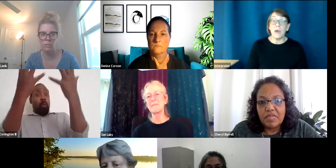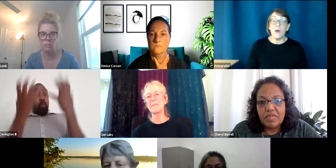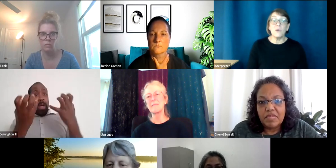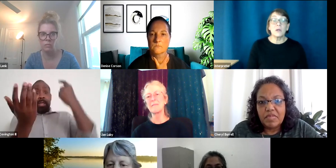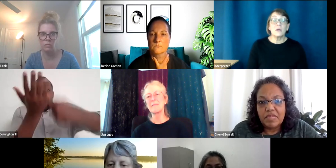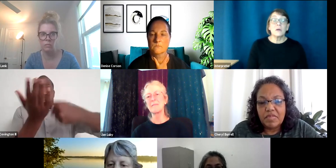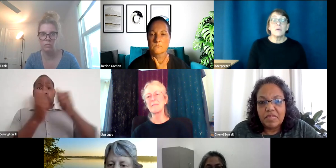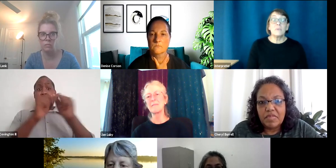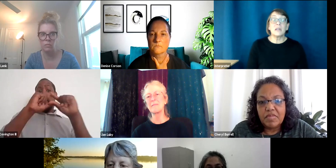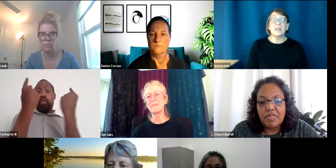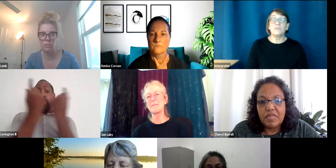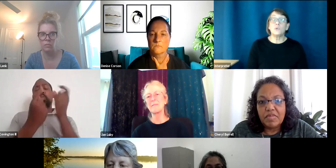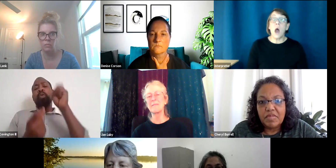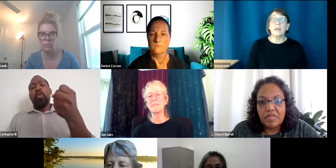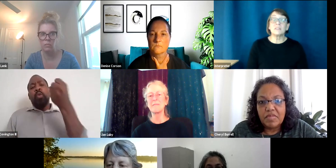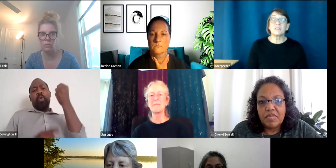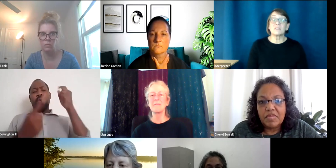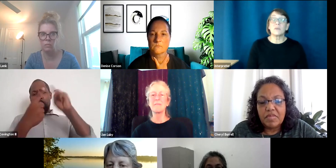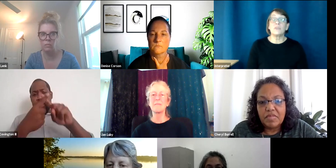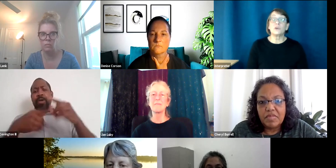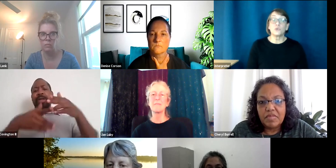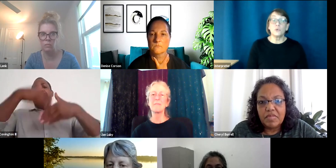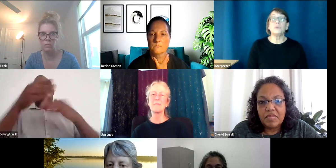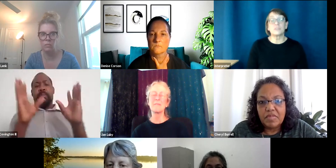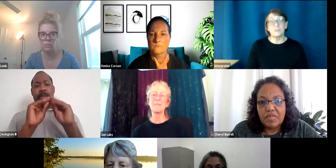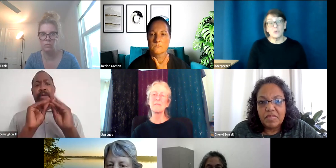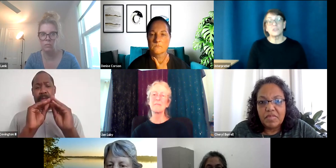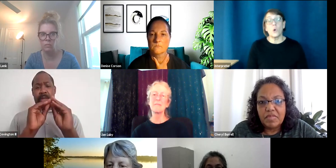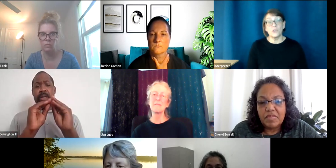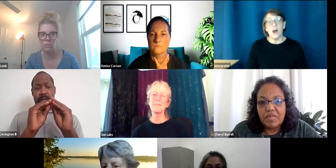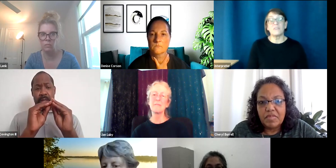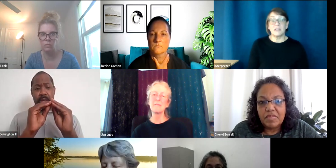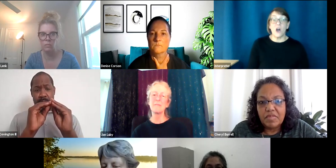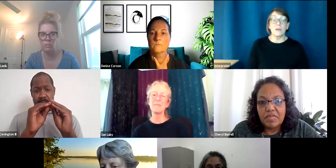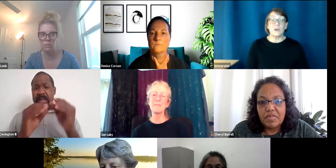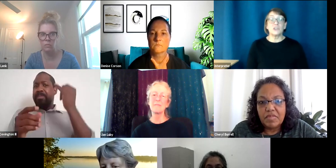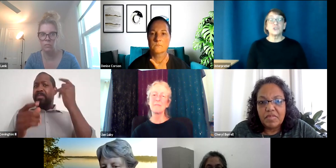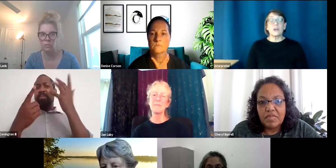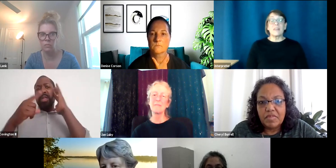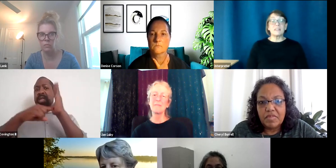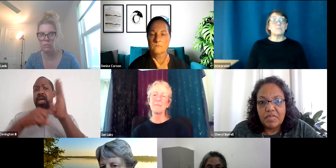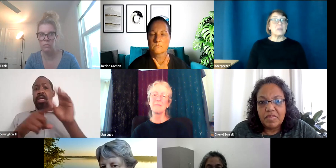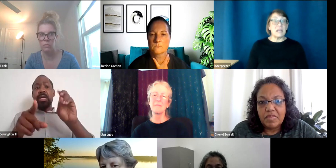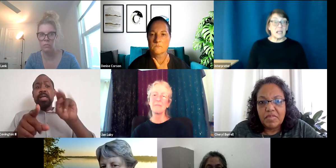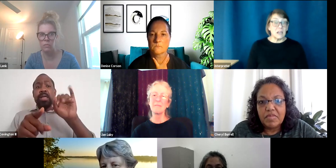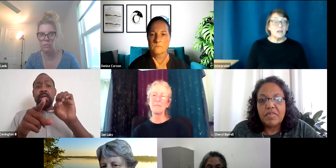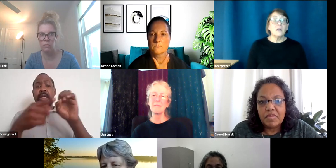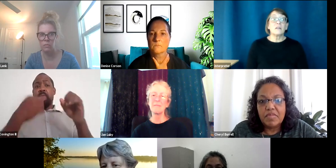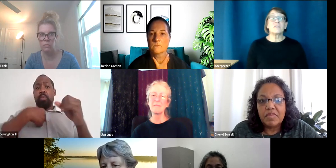about. But, and if you want to discuss it with the group, you're supposed to hold off and talk about it during this meeting. Like